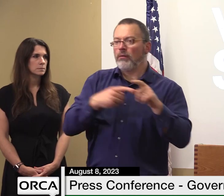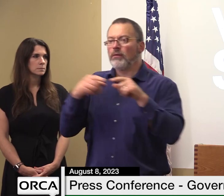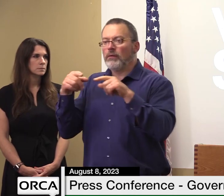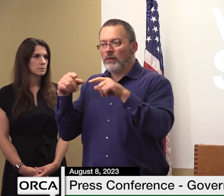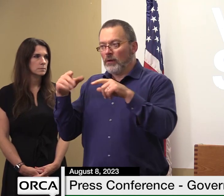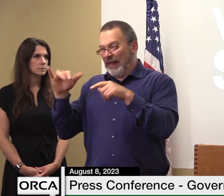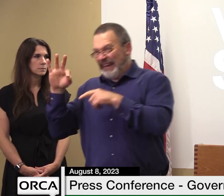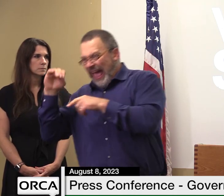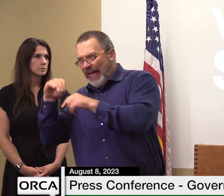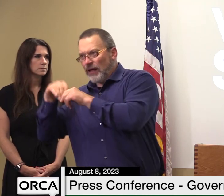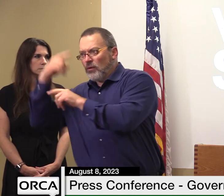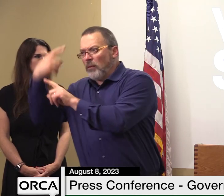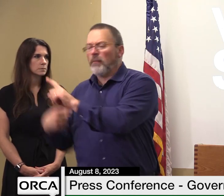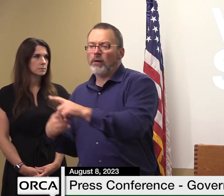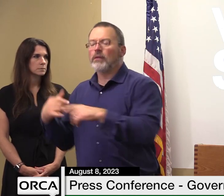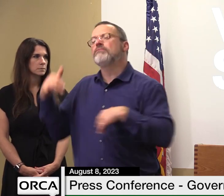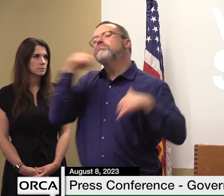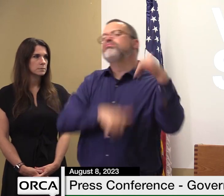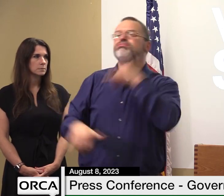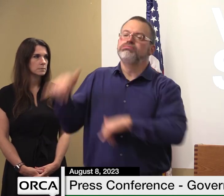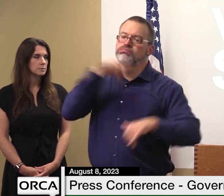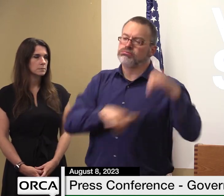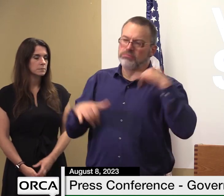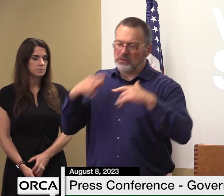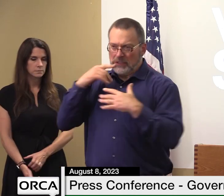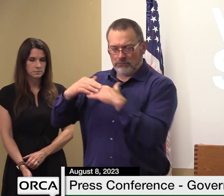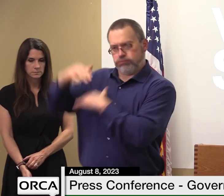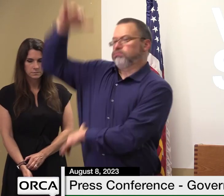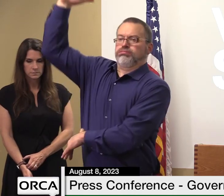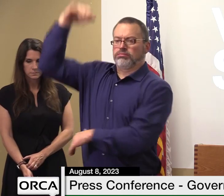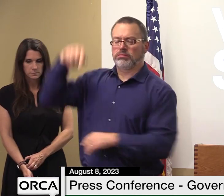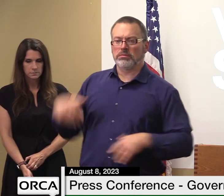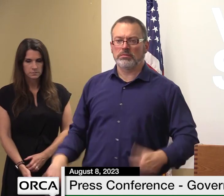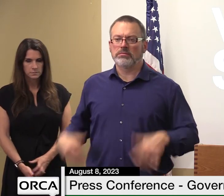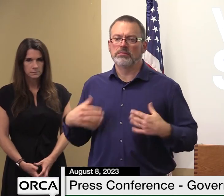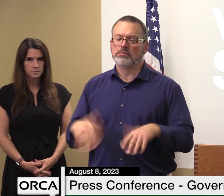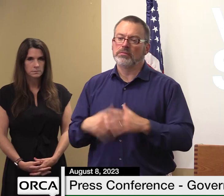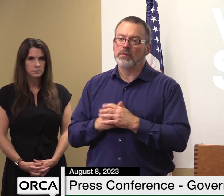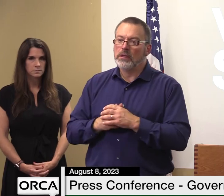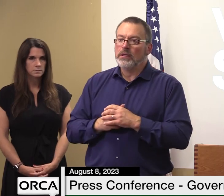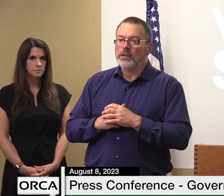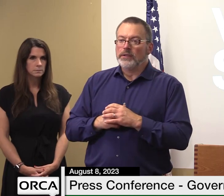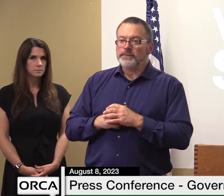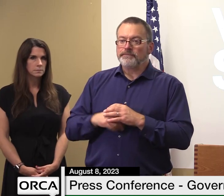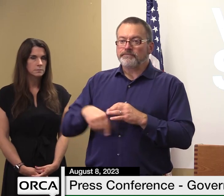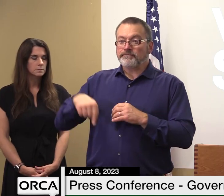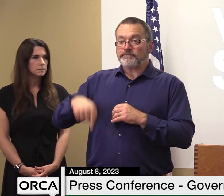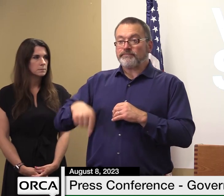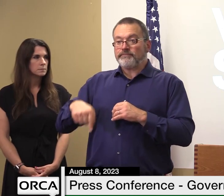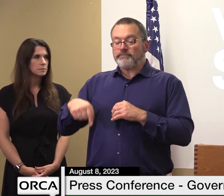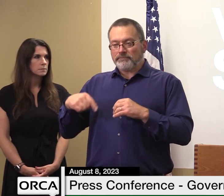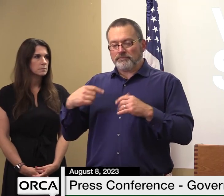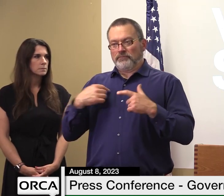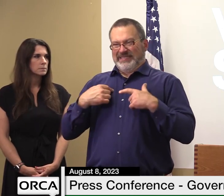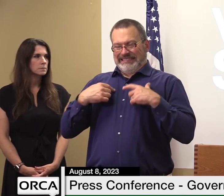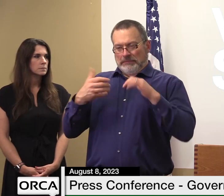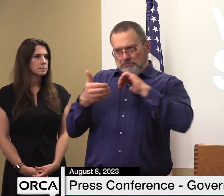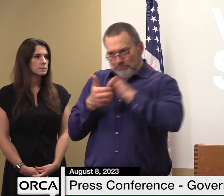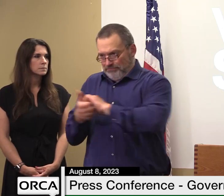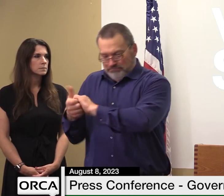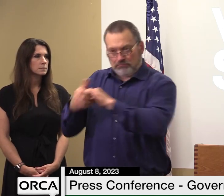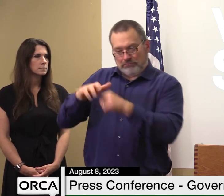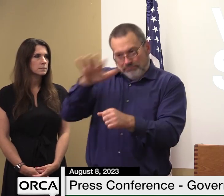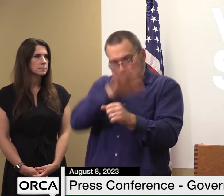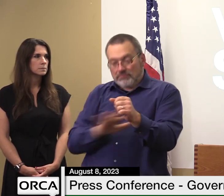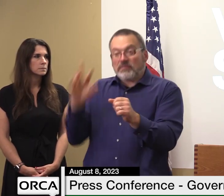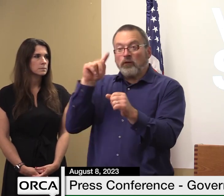in short the Department of Public Safety assisted by both in-state and out-of-state partners has completed more missions